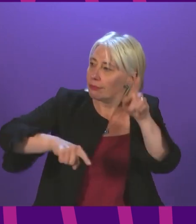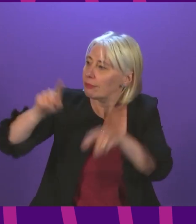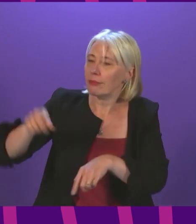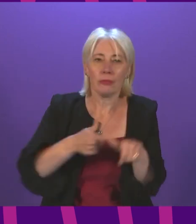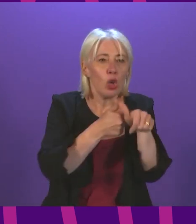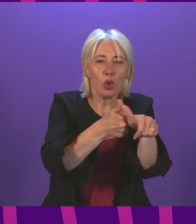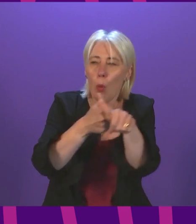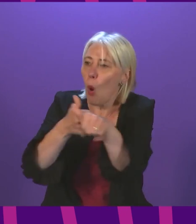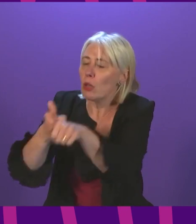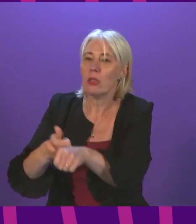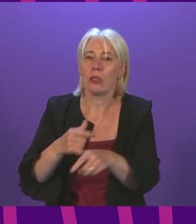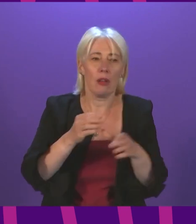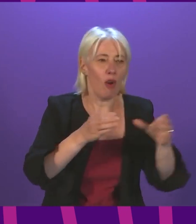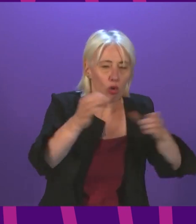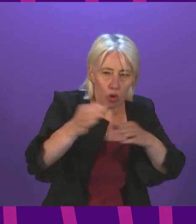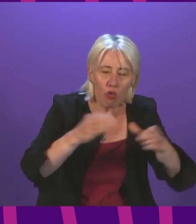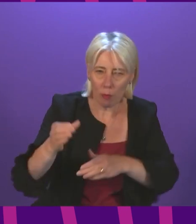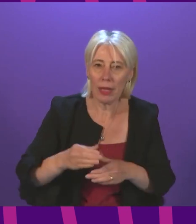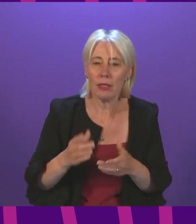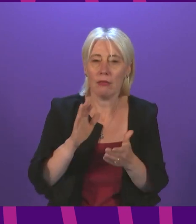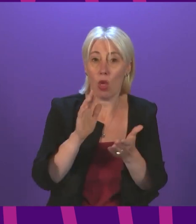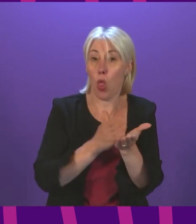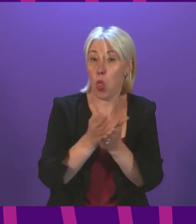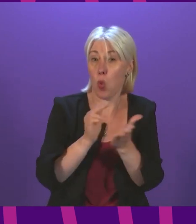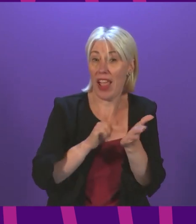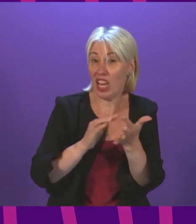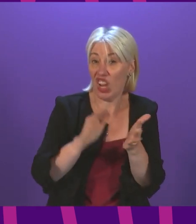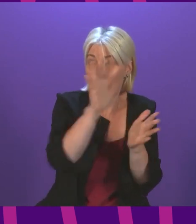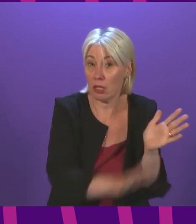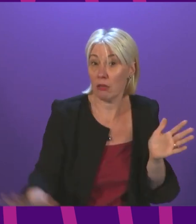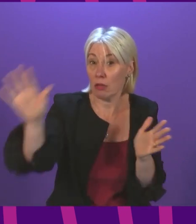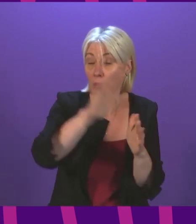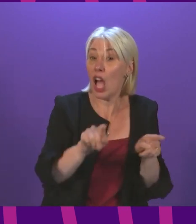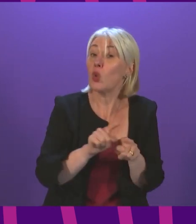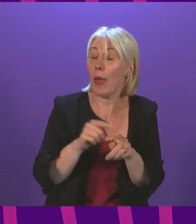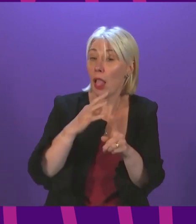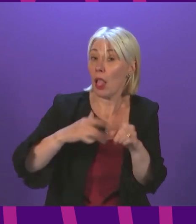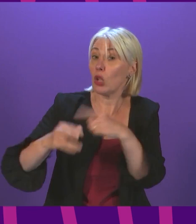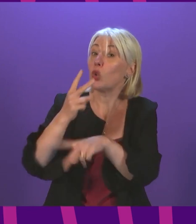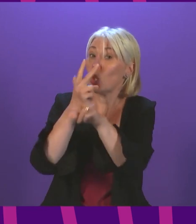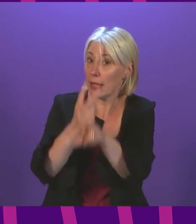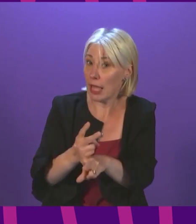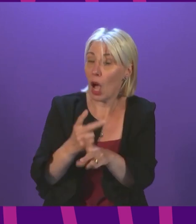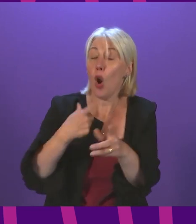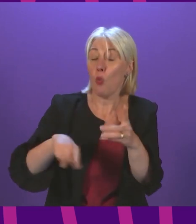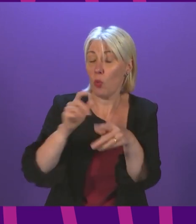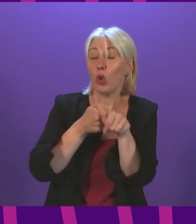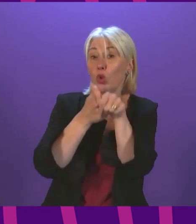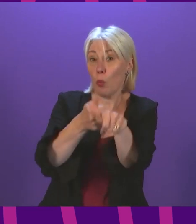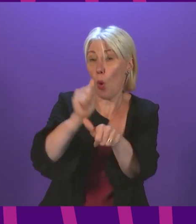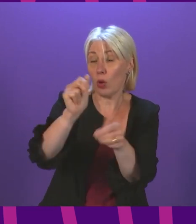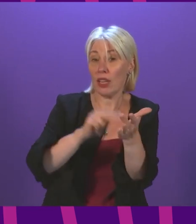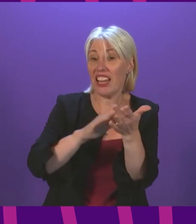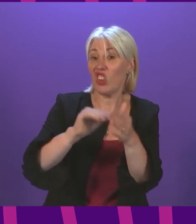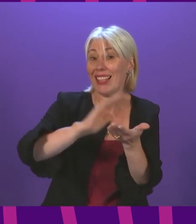place uh to help with recruitment across the national health service and social care and will continue to support nhs highland and other health